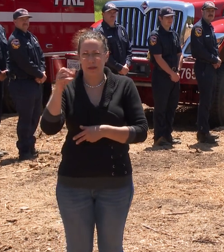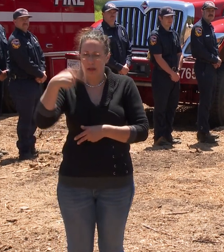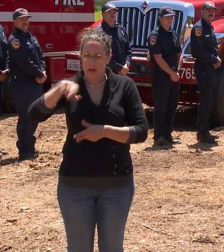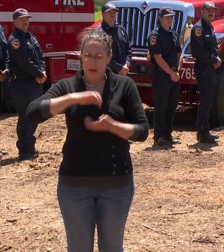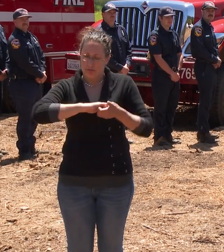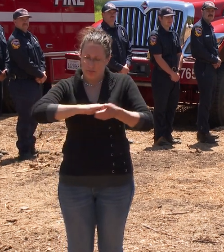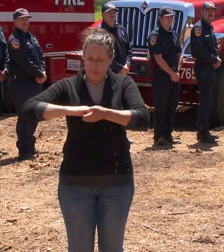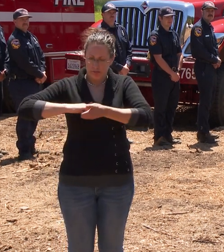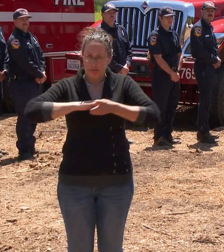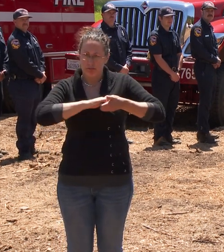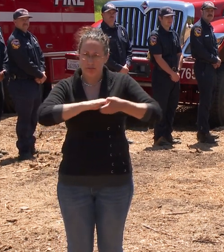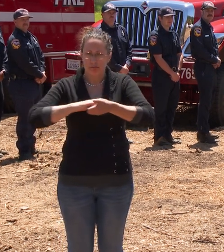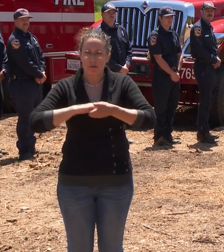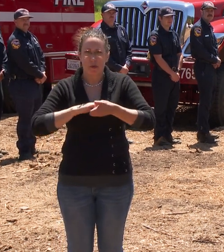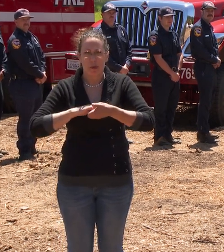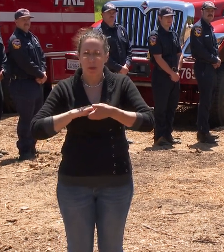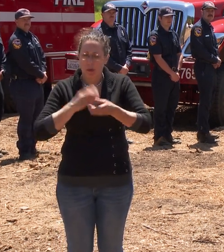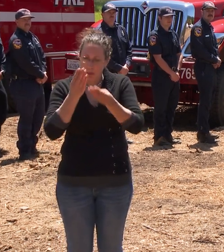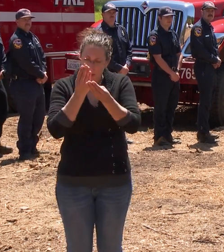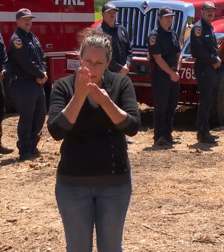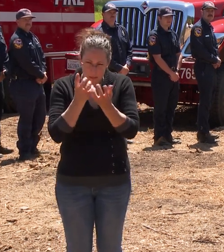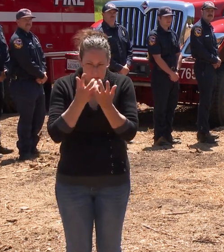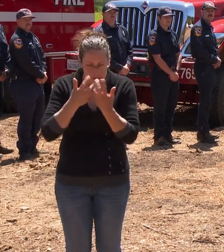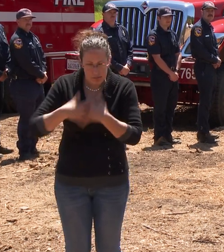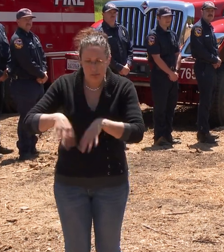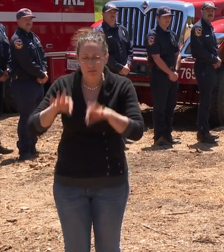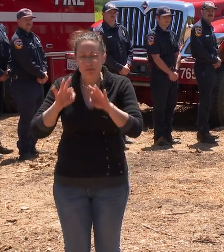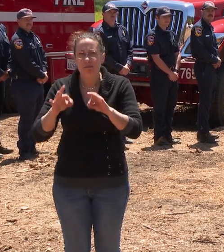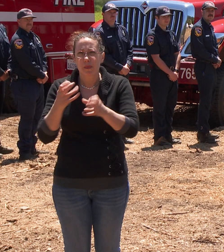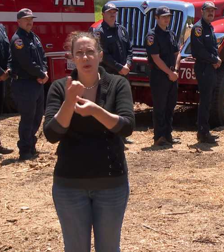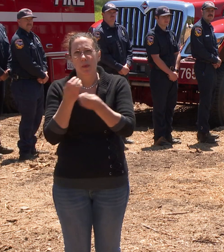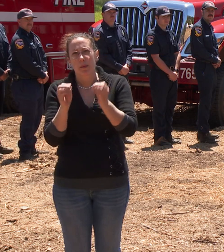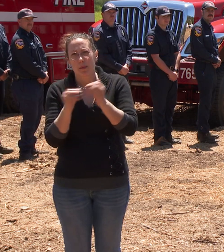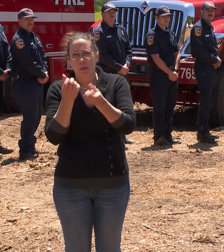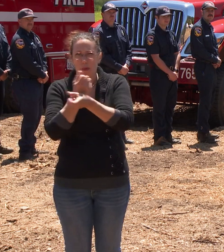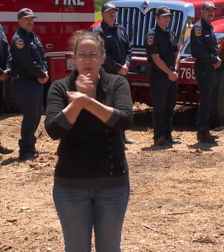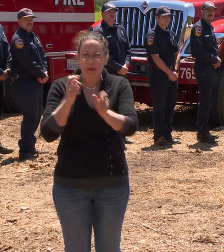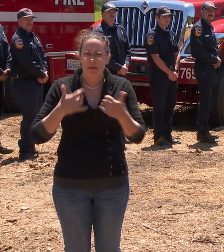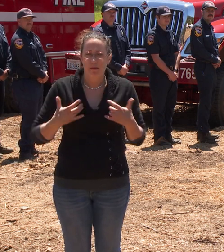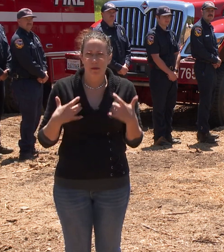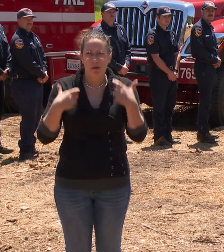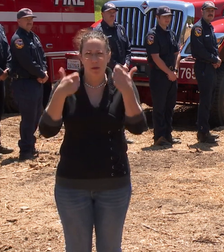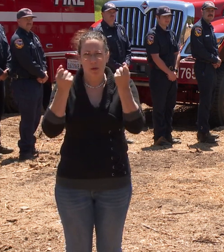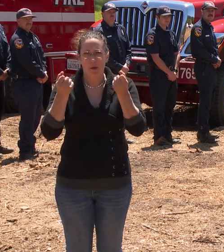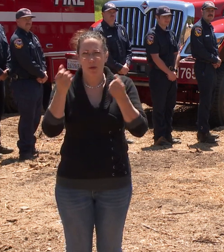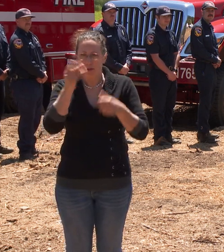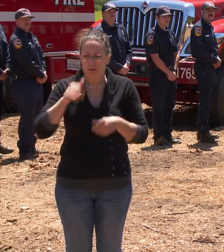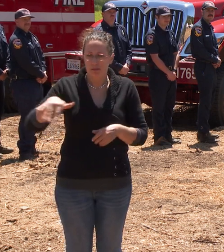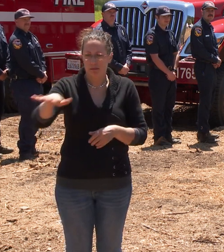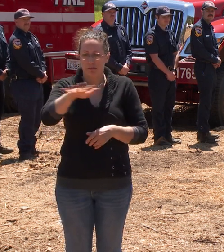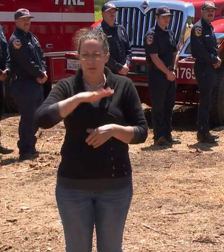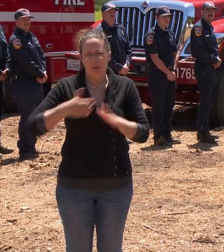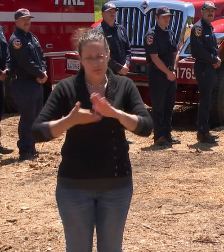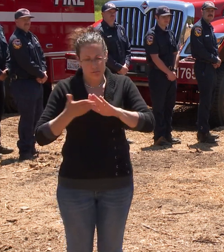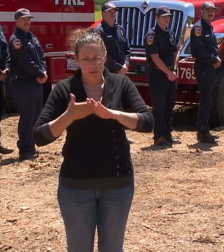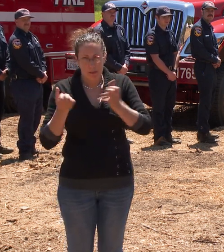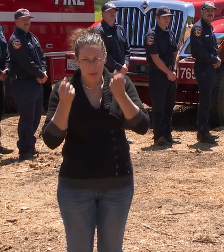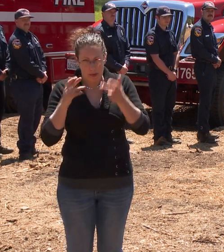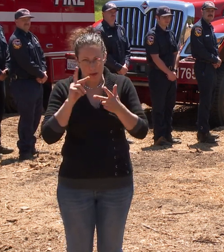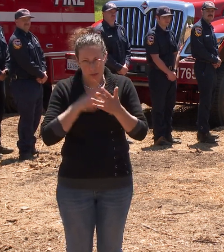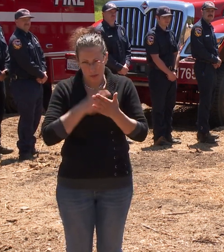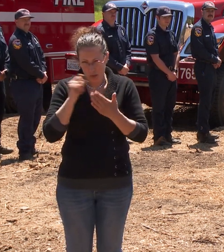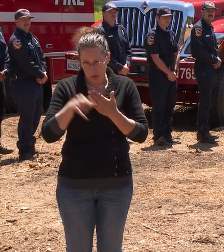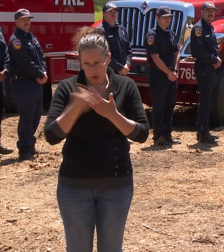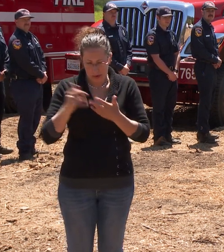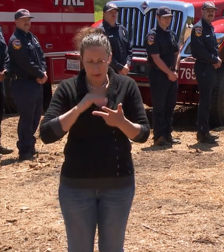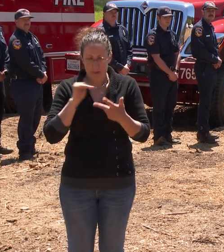and our shared vision of a safer, healthier, and more resilient landscape has driven many of these projects. And finally, I'd like to